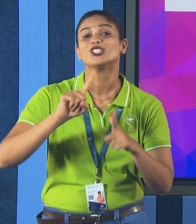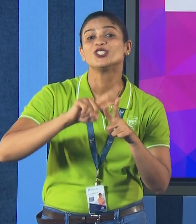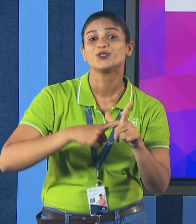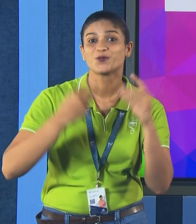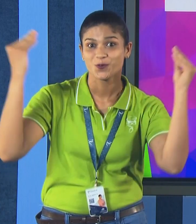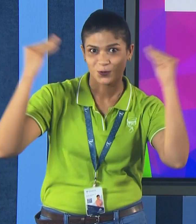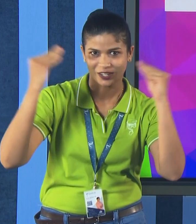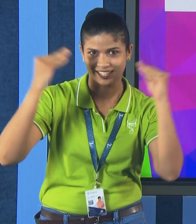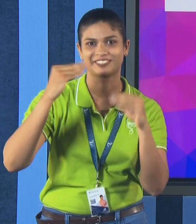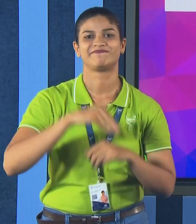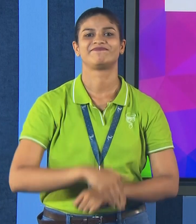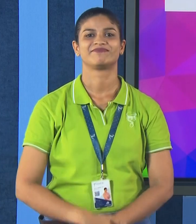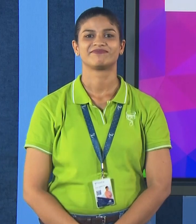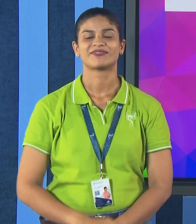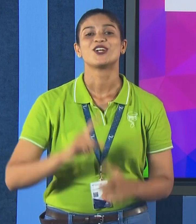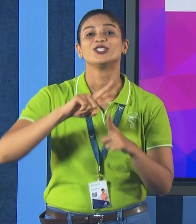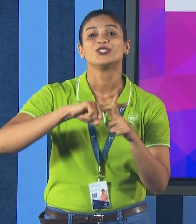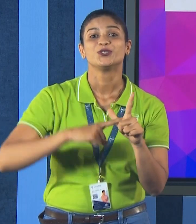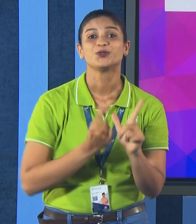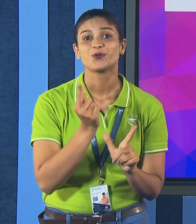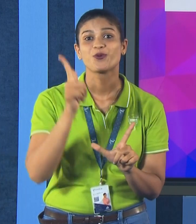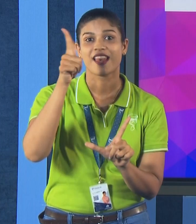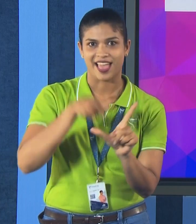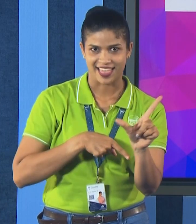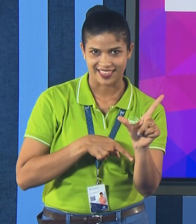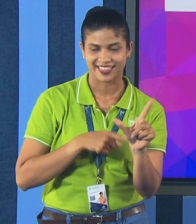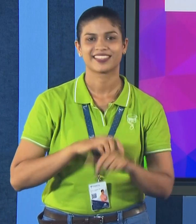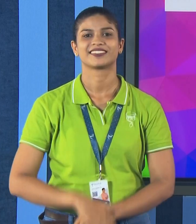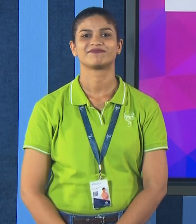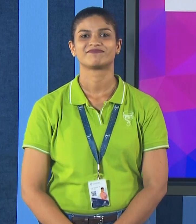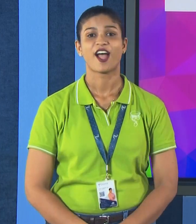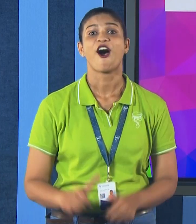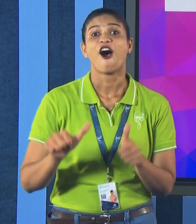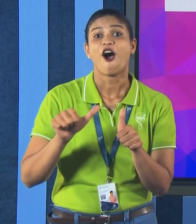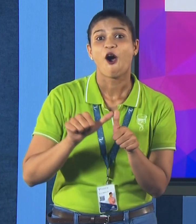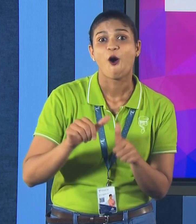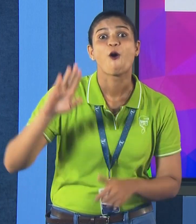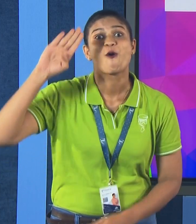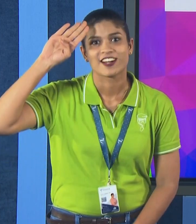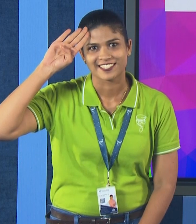June, June, July, August,